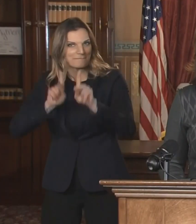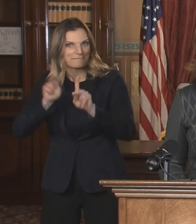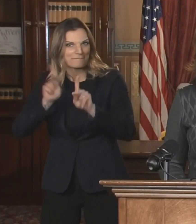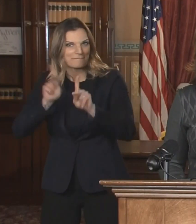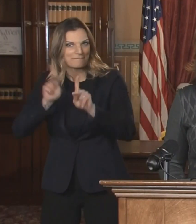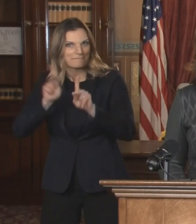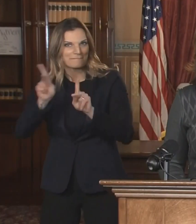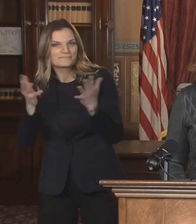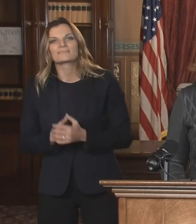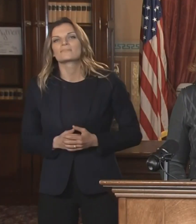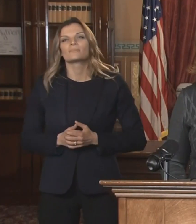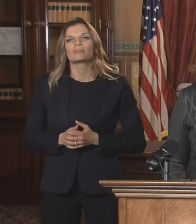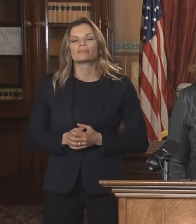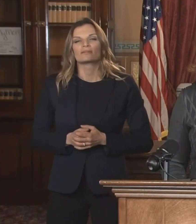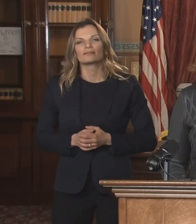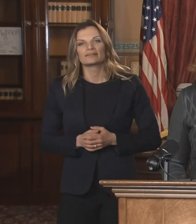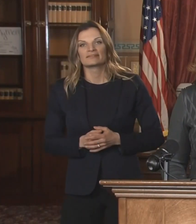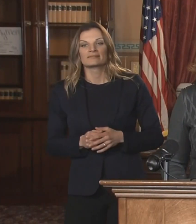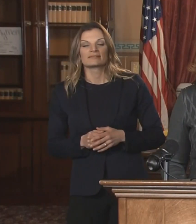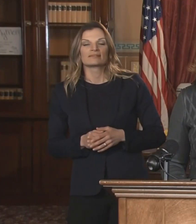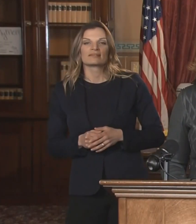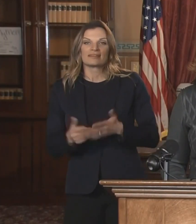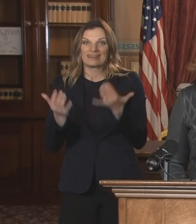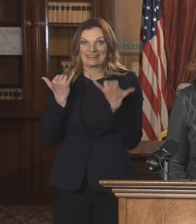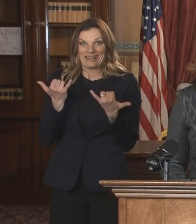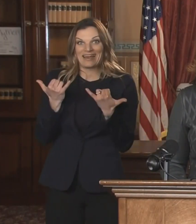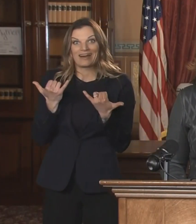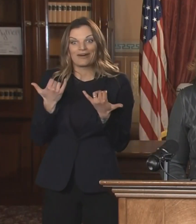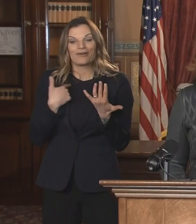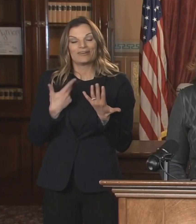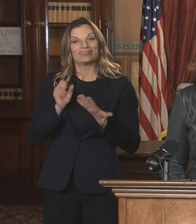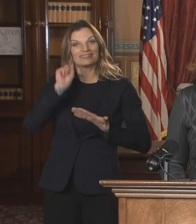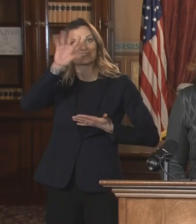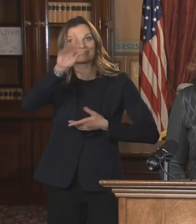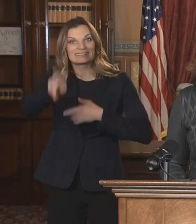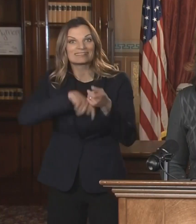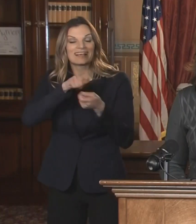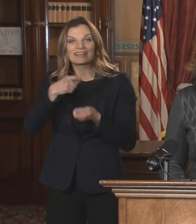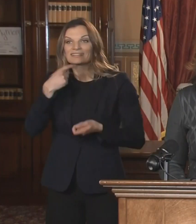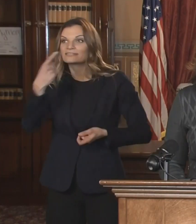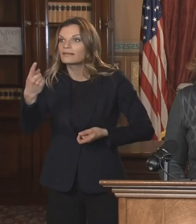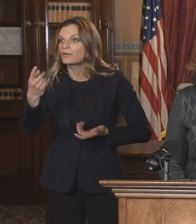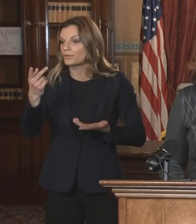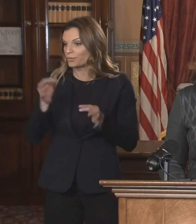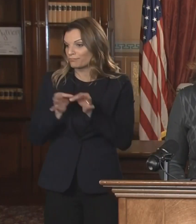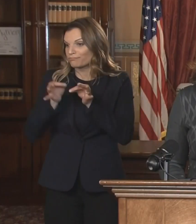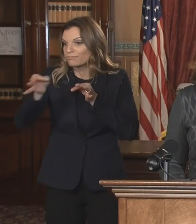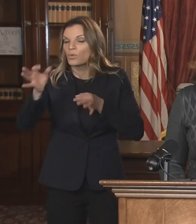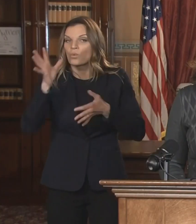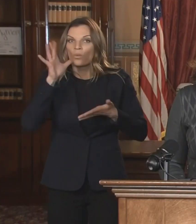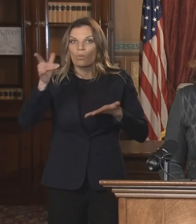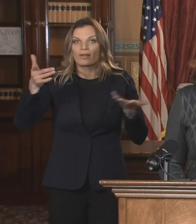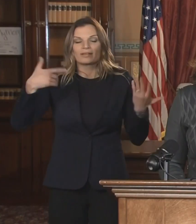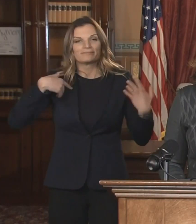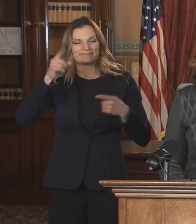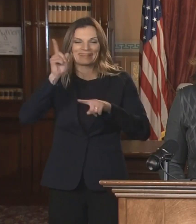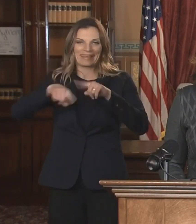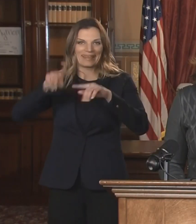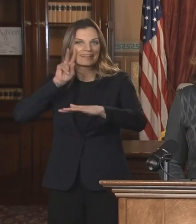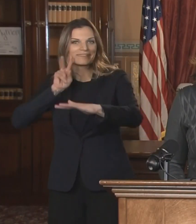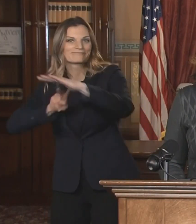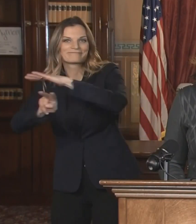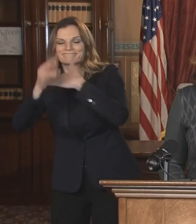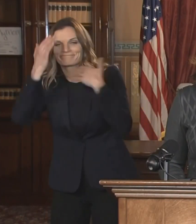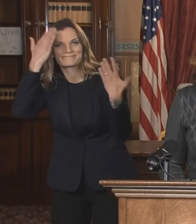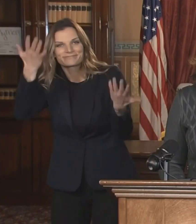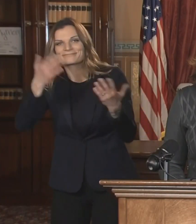know, at this point in time, it's just it's really too early to say precisely where we will be in a few days, much less next week. But I